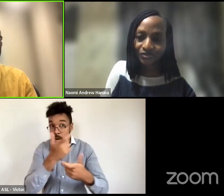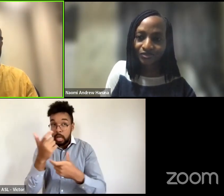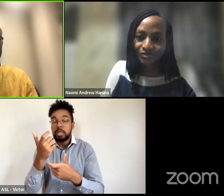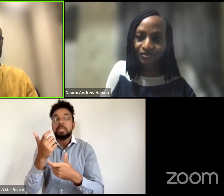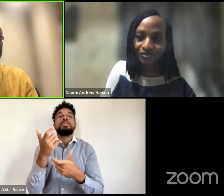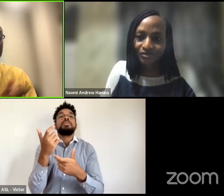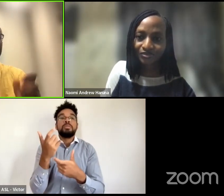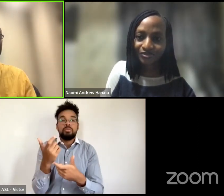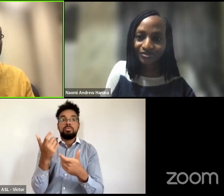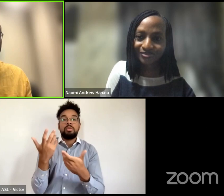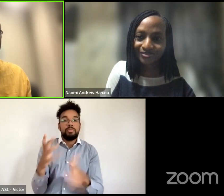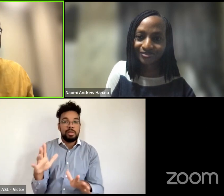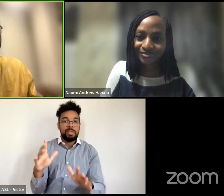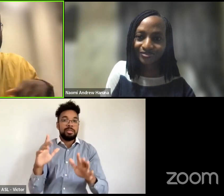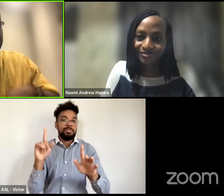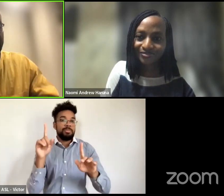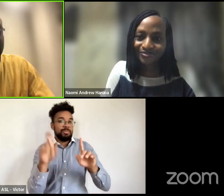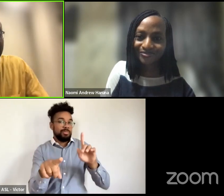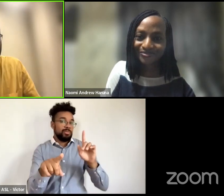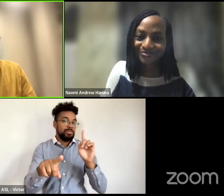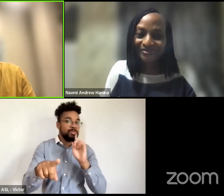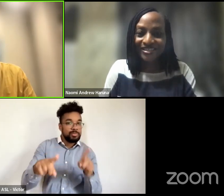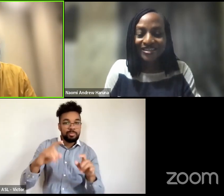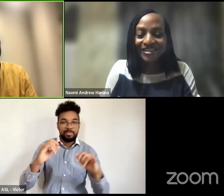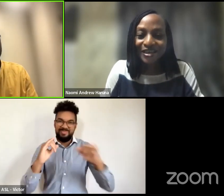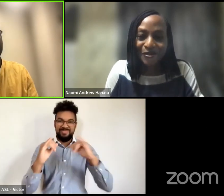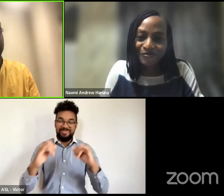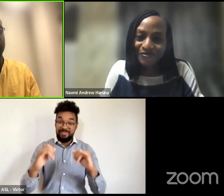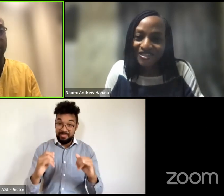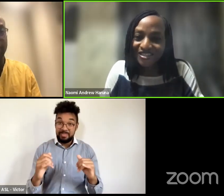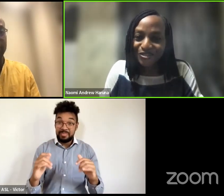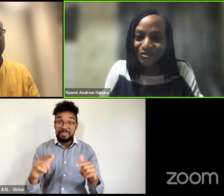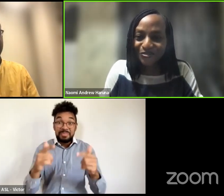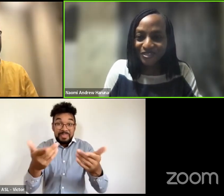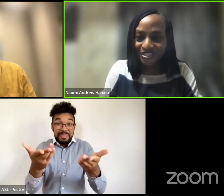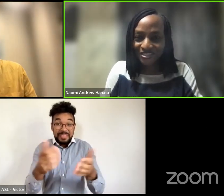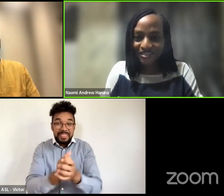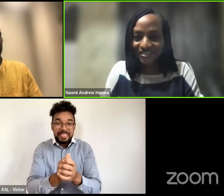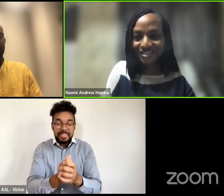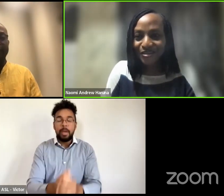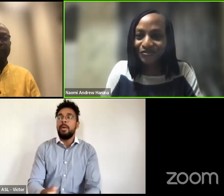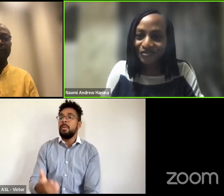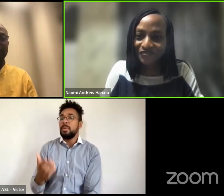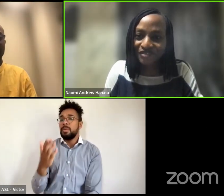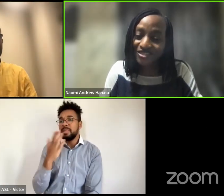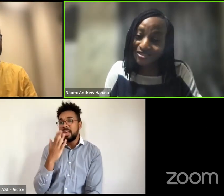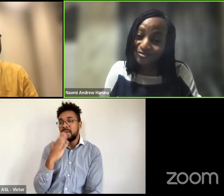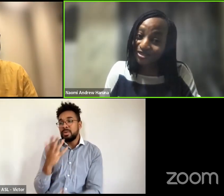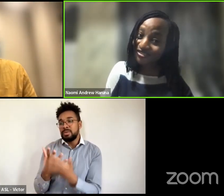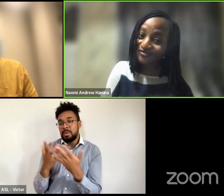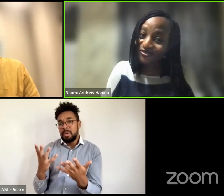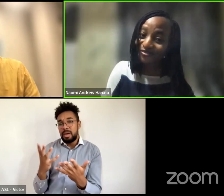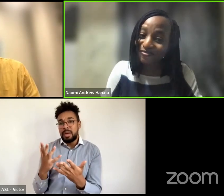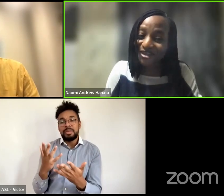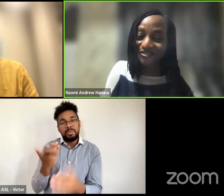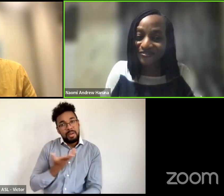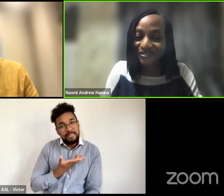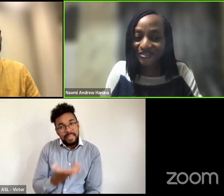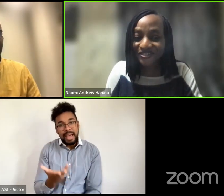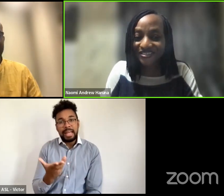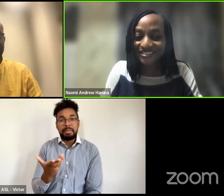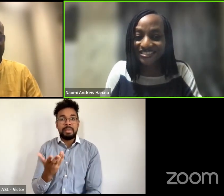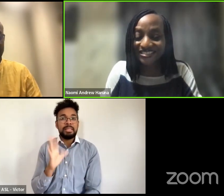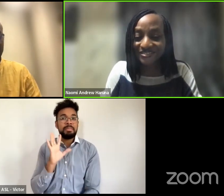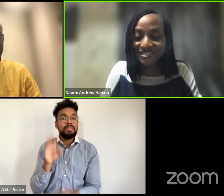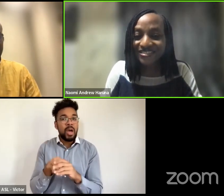our questions over to you naomi um thank you so much for inviting me to be part